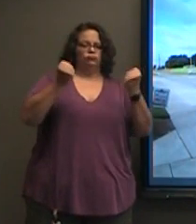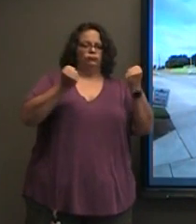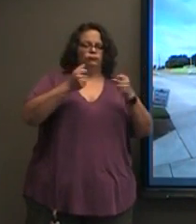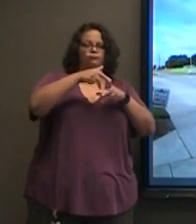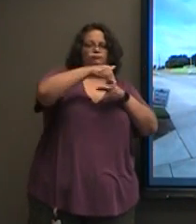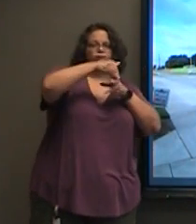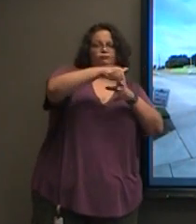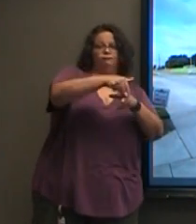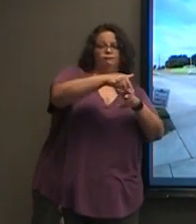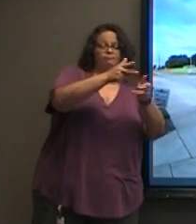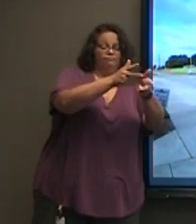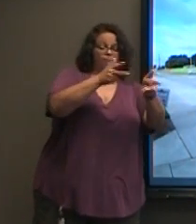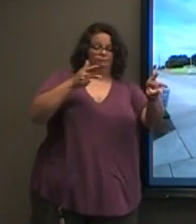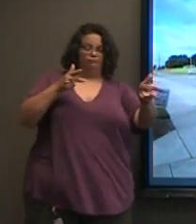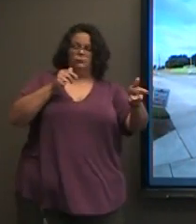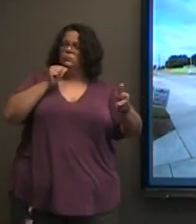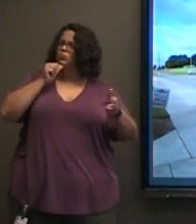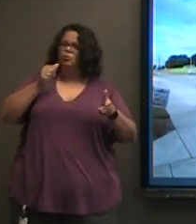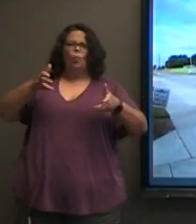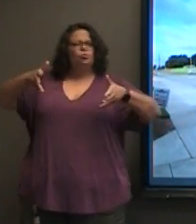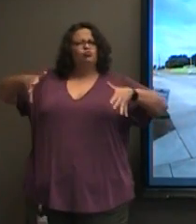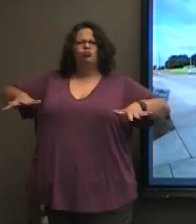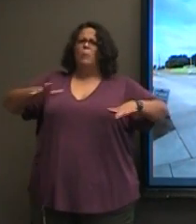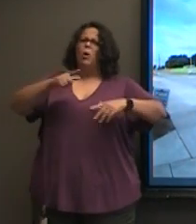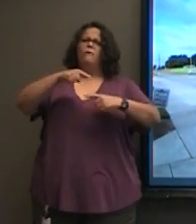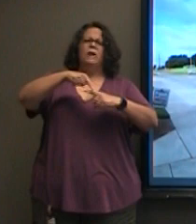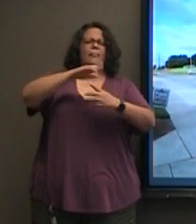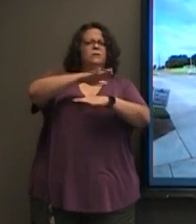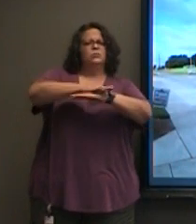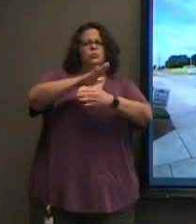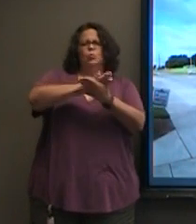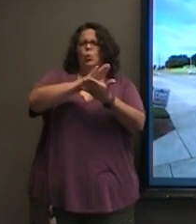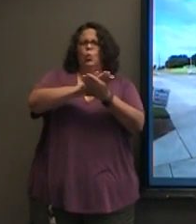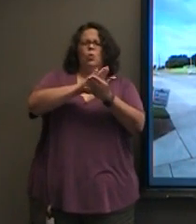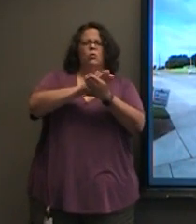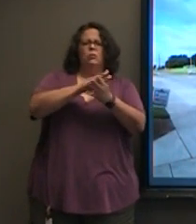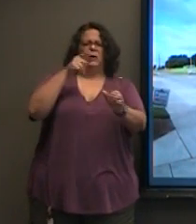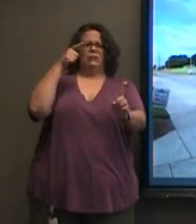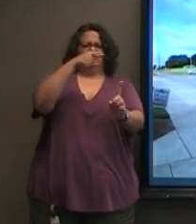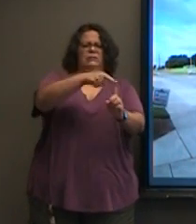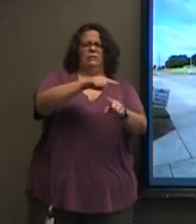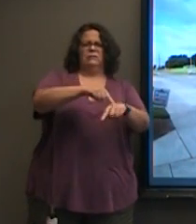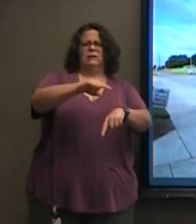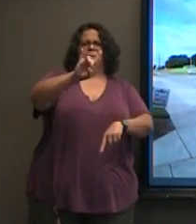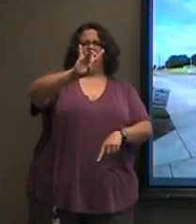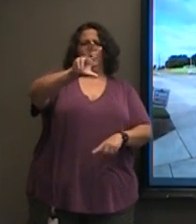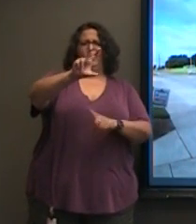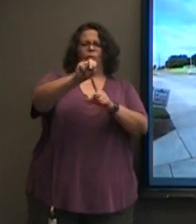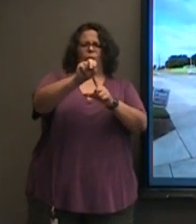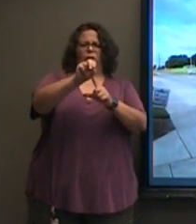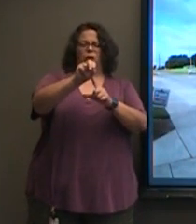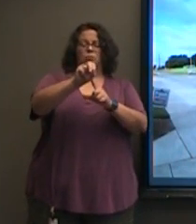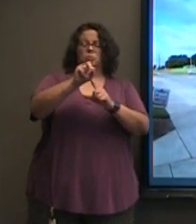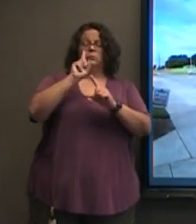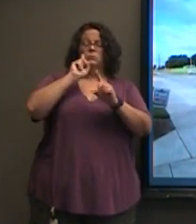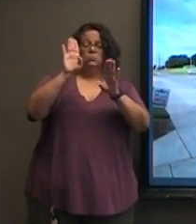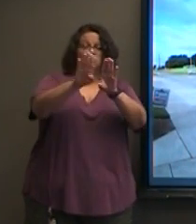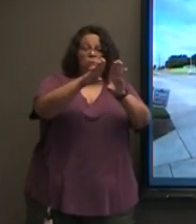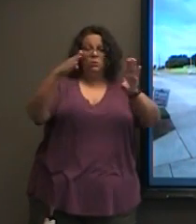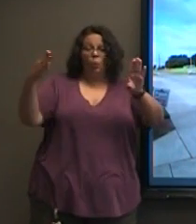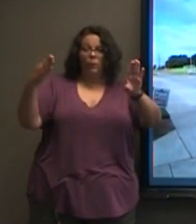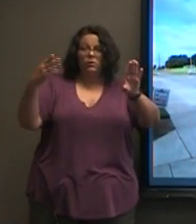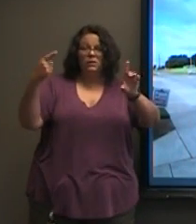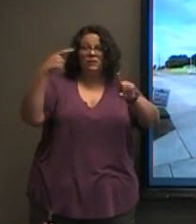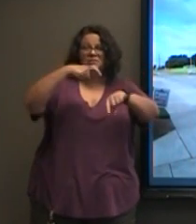don't even drop off here at school until 8 30. We're not going to be opening the front doors of school here until 8 15.